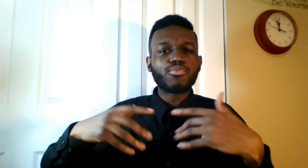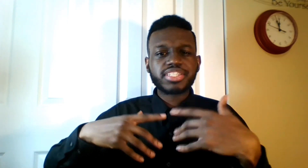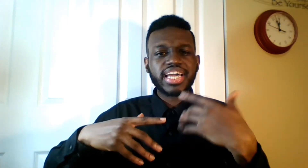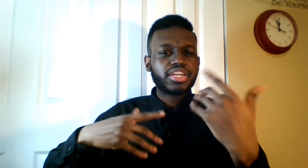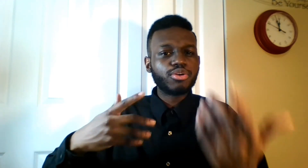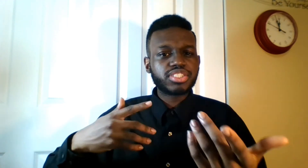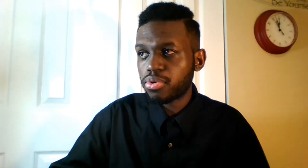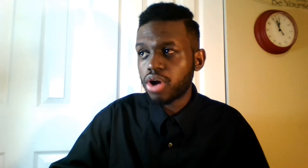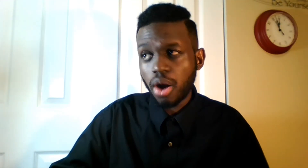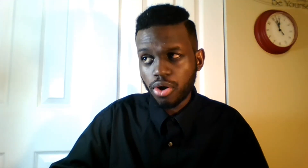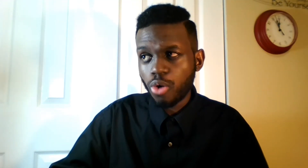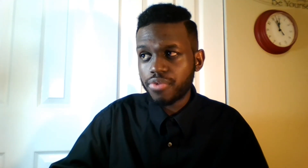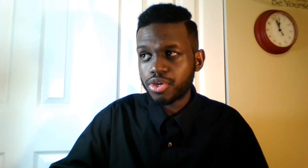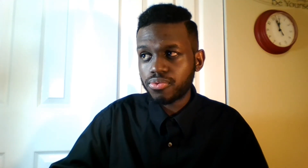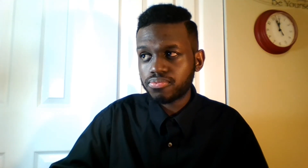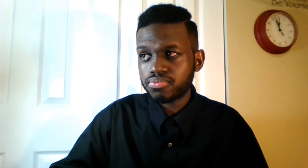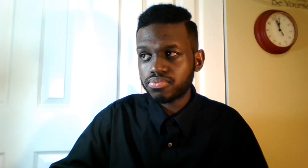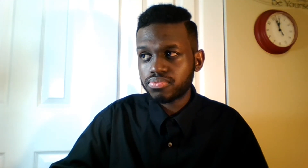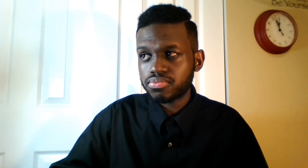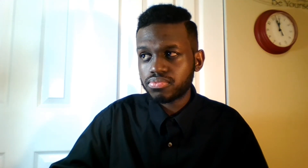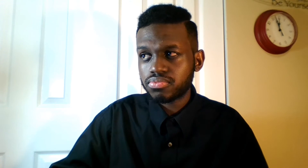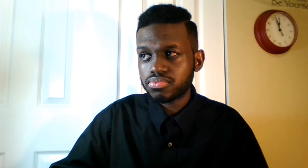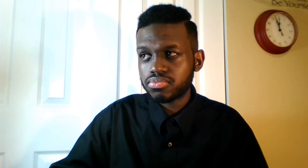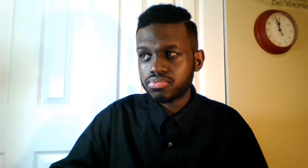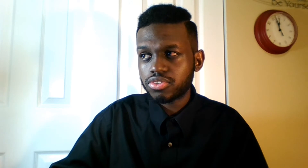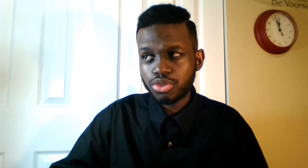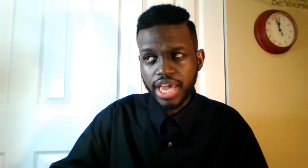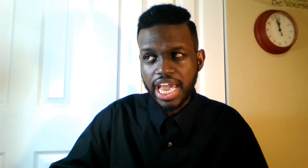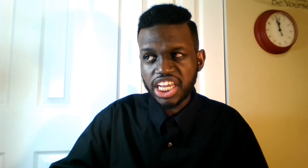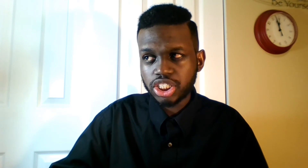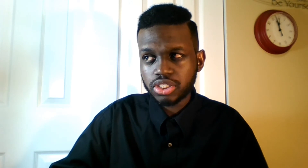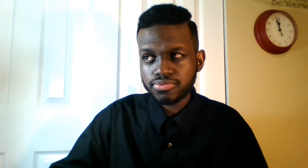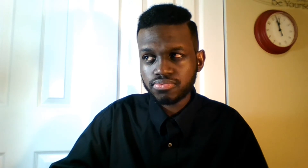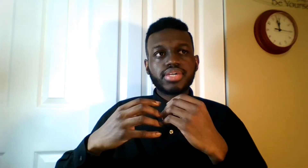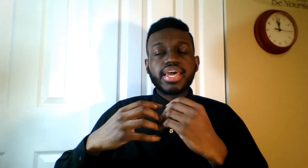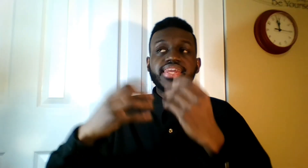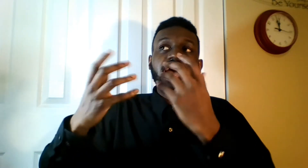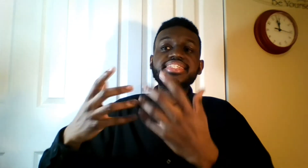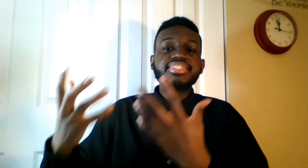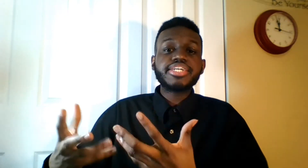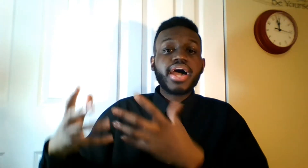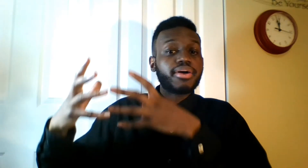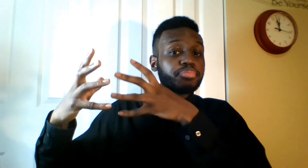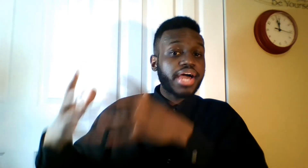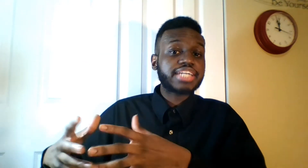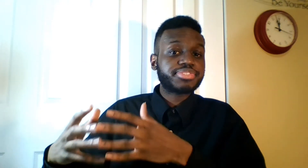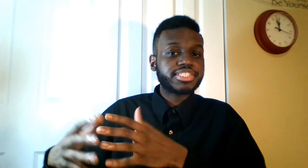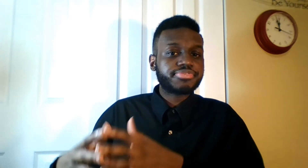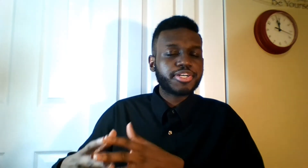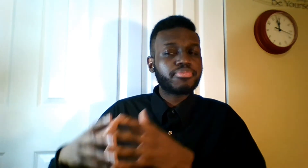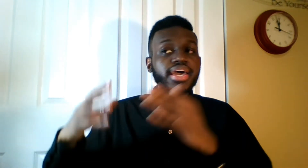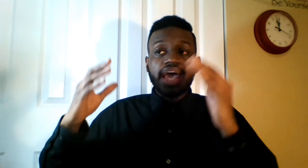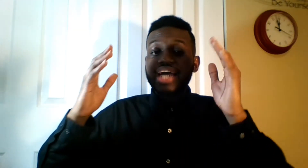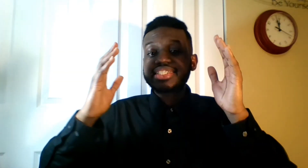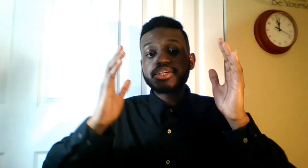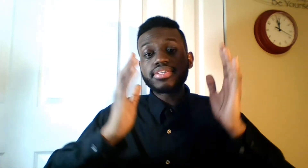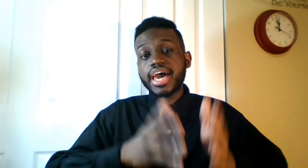like a nuisance. I'll go with you. To the anus. And I still had a blast with this film. I still laughed.